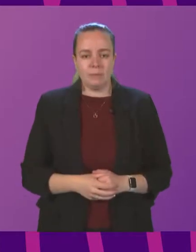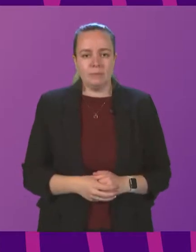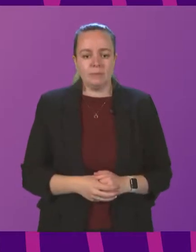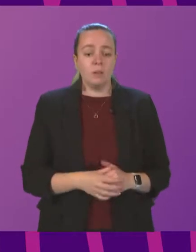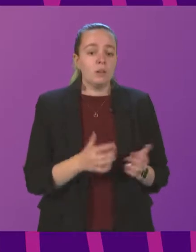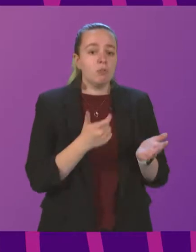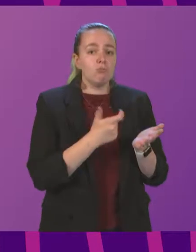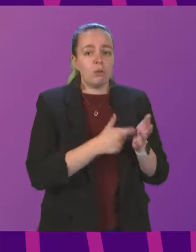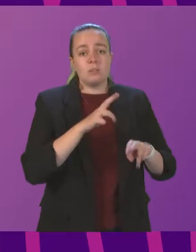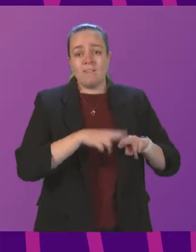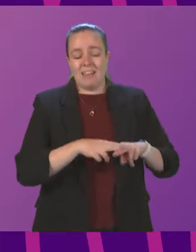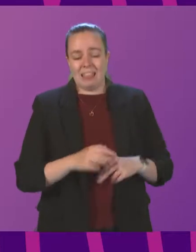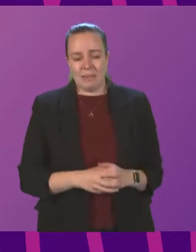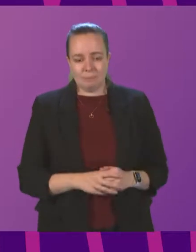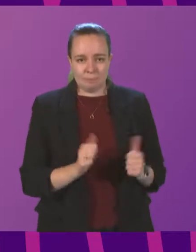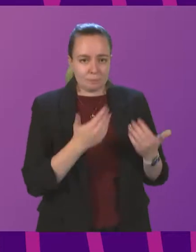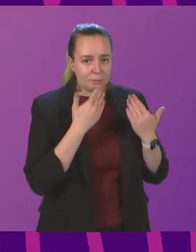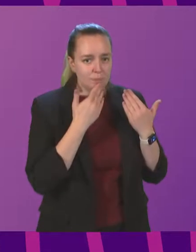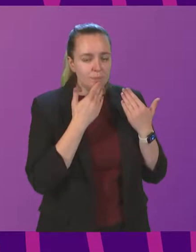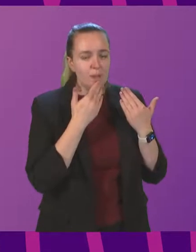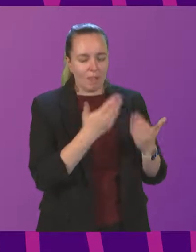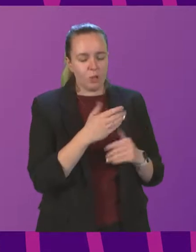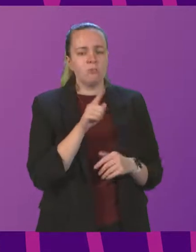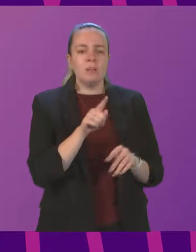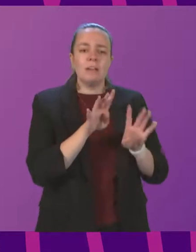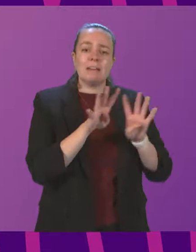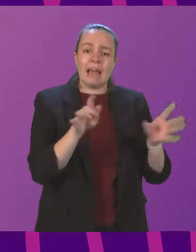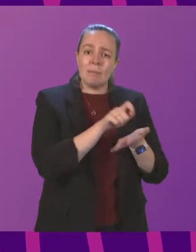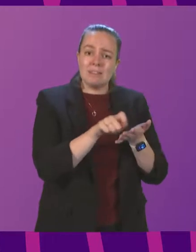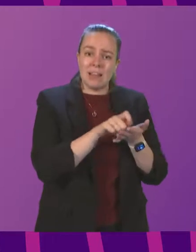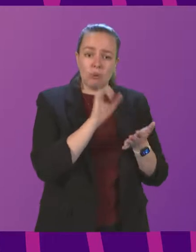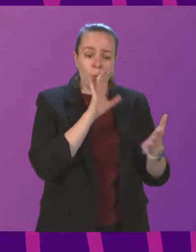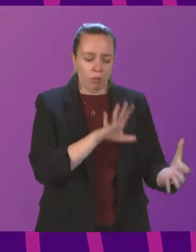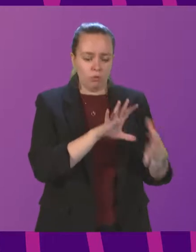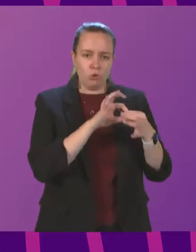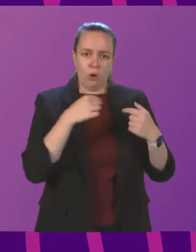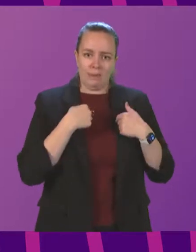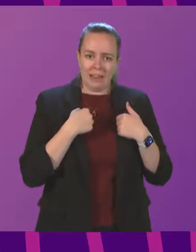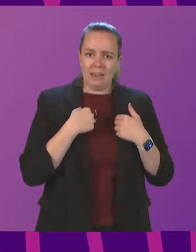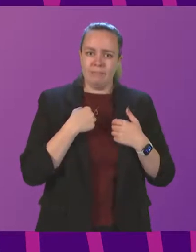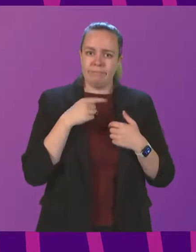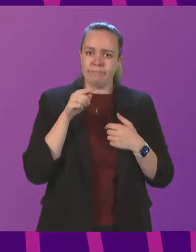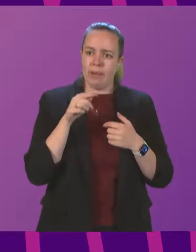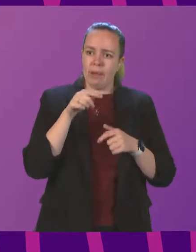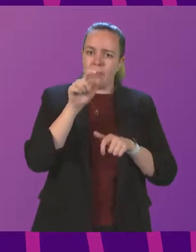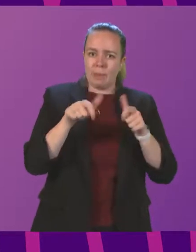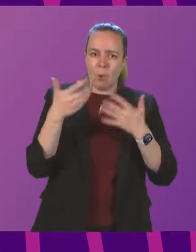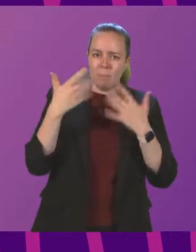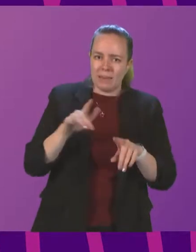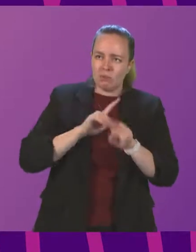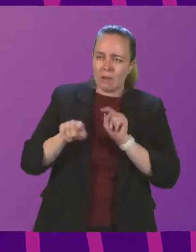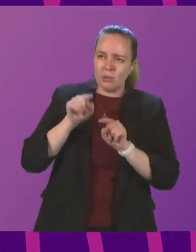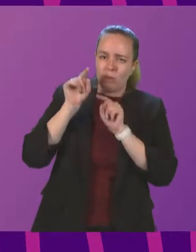Russell Findlay. Thank you. Will the Cabinet Secretary join me in condemning those who try to antagonise the police into